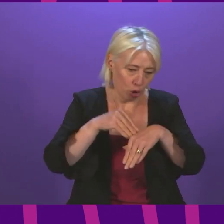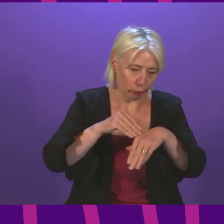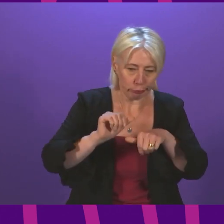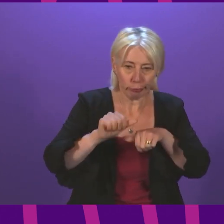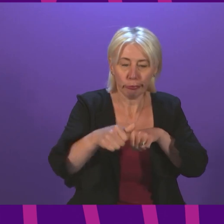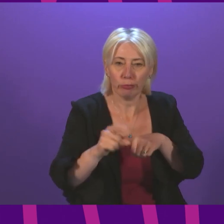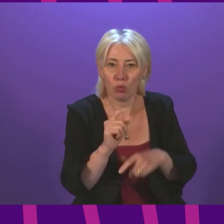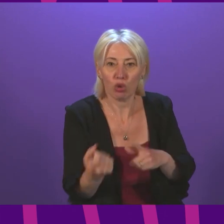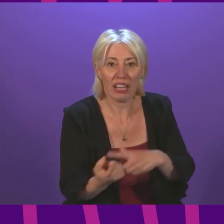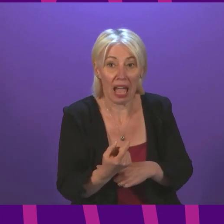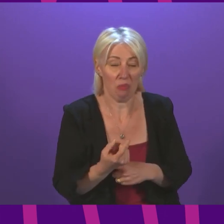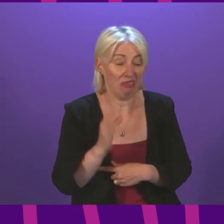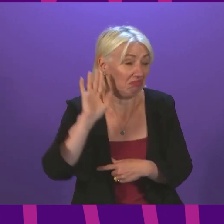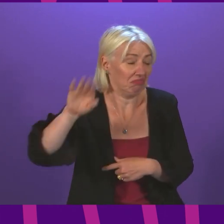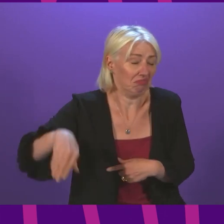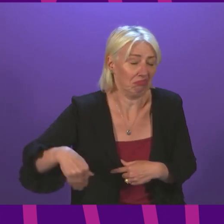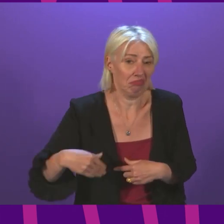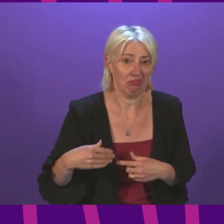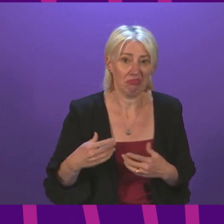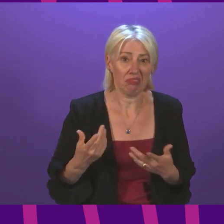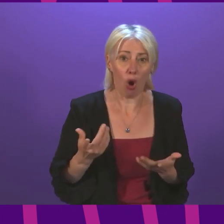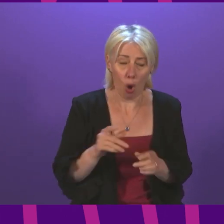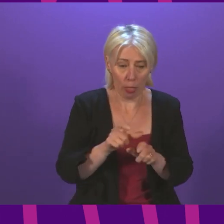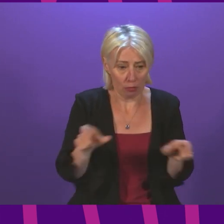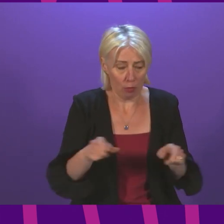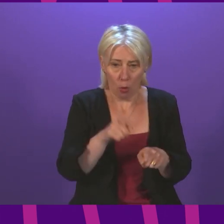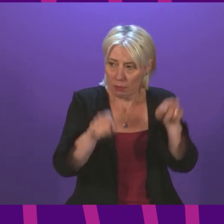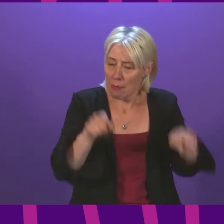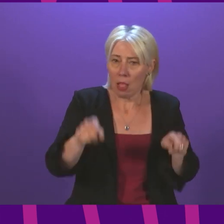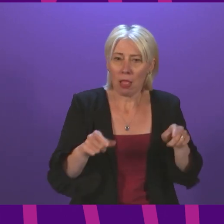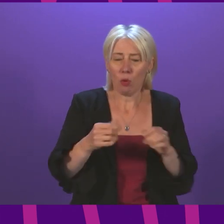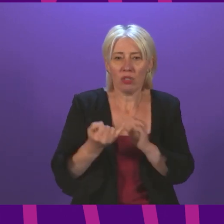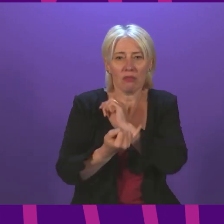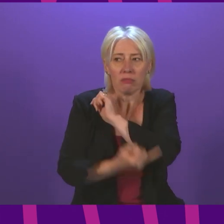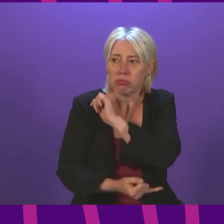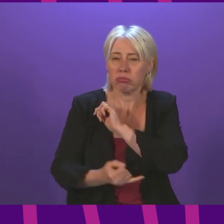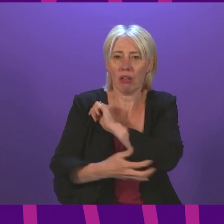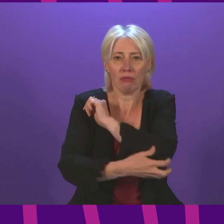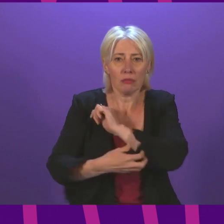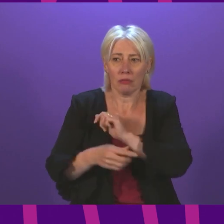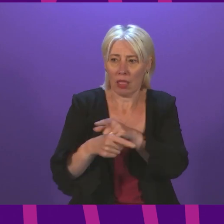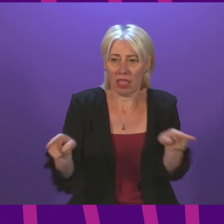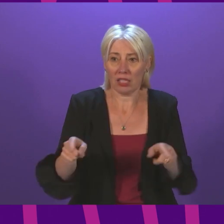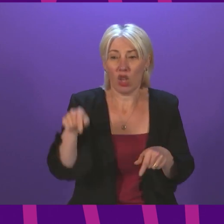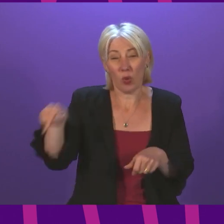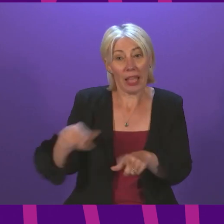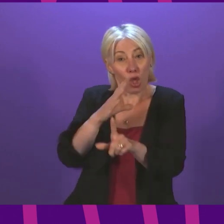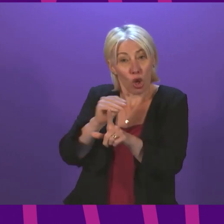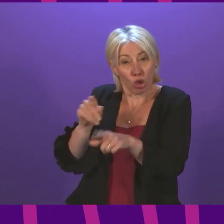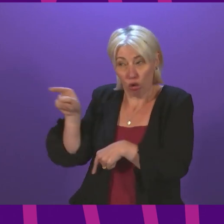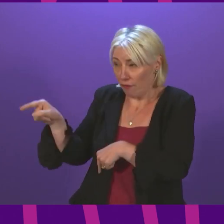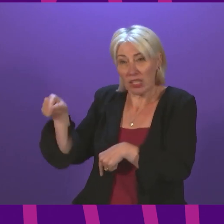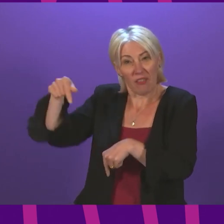actions on the poorest in our society. So that is what this Conservative Party